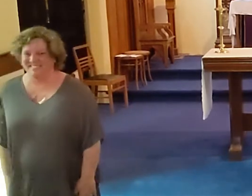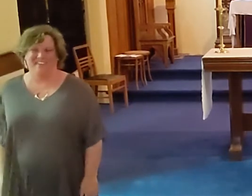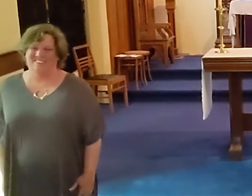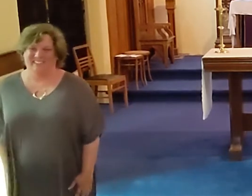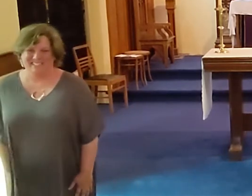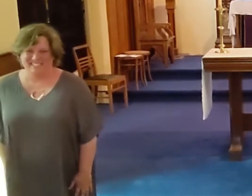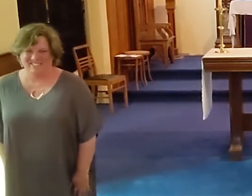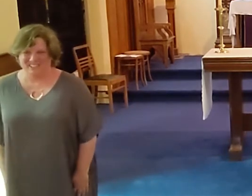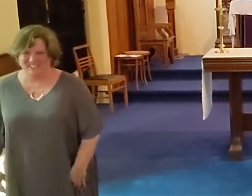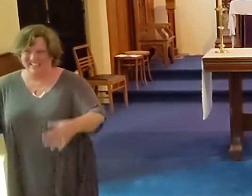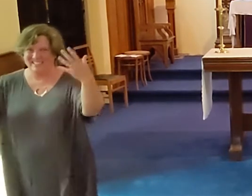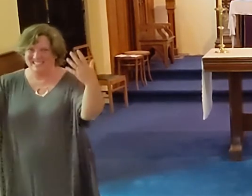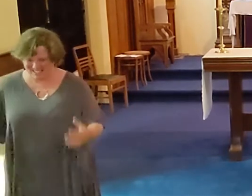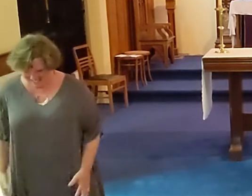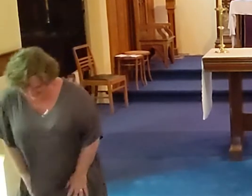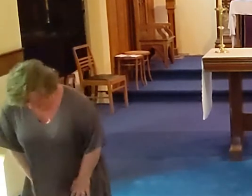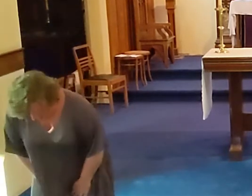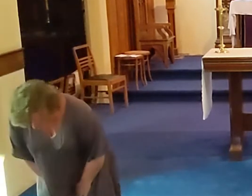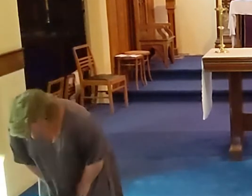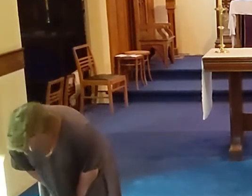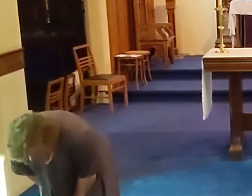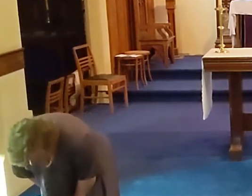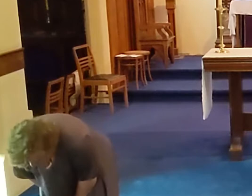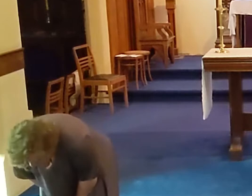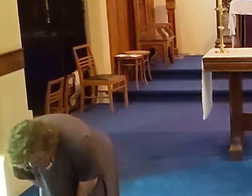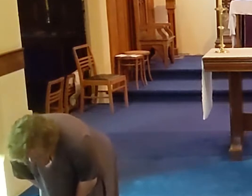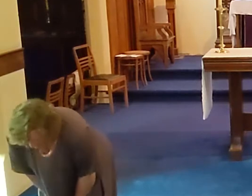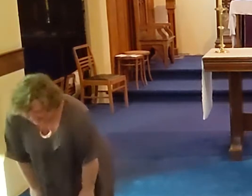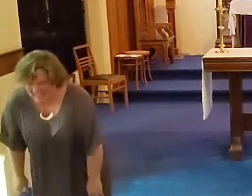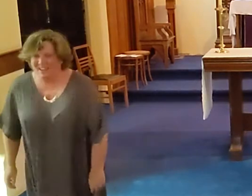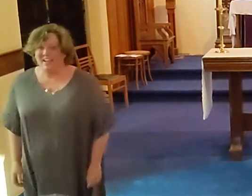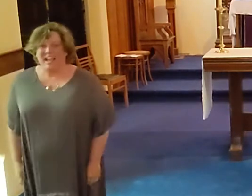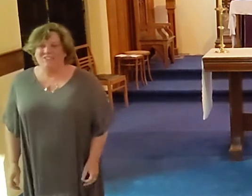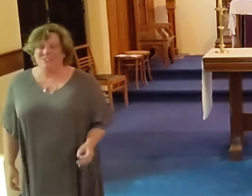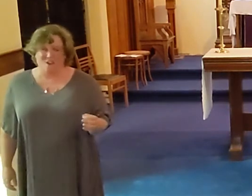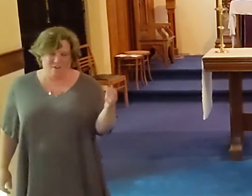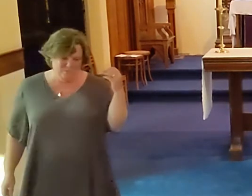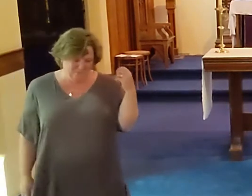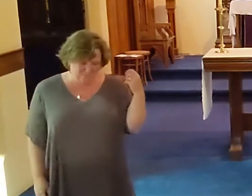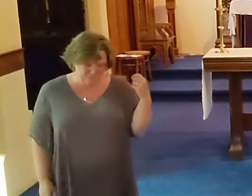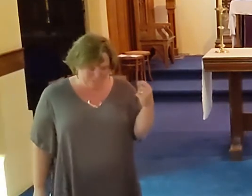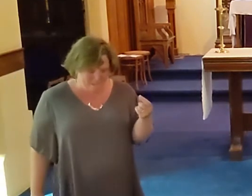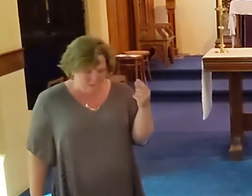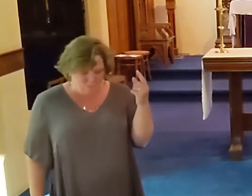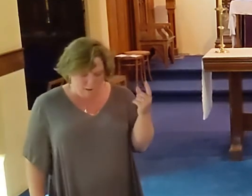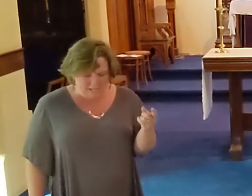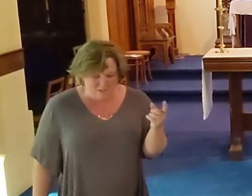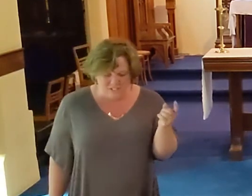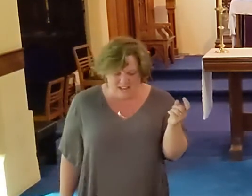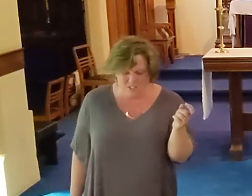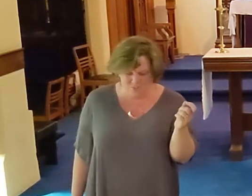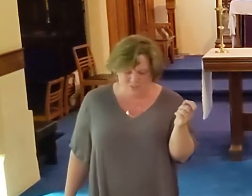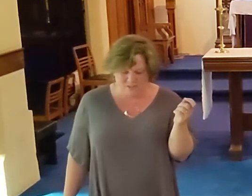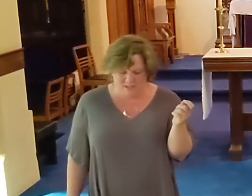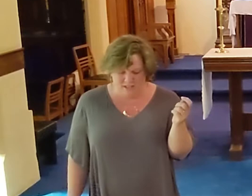Oh, it's so lovely to sing for you and in this church today. How delightful. As you know, we